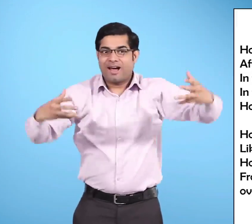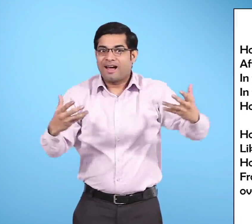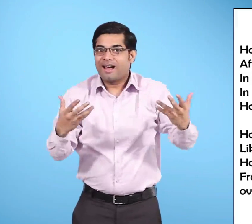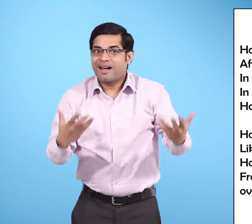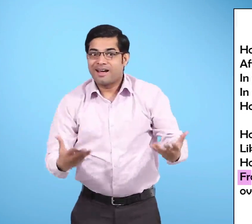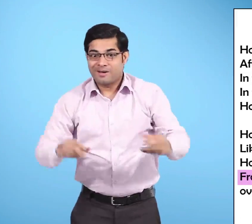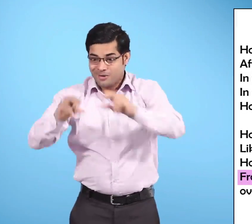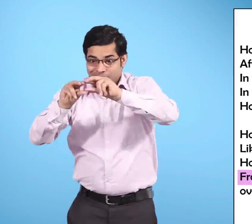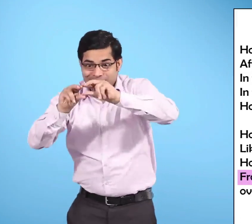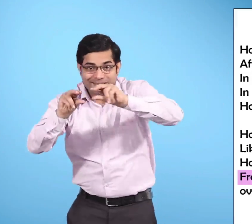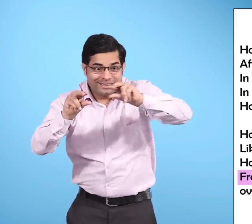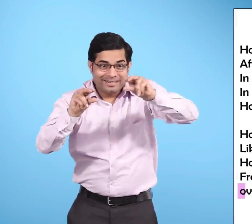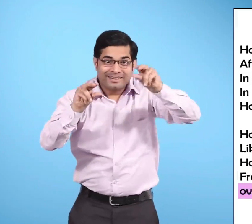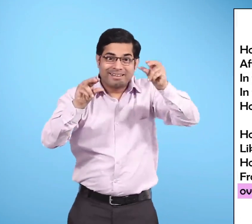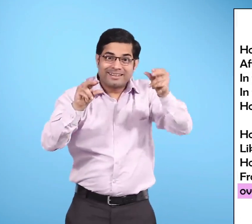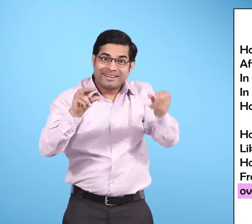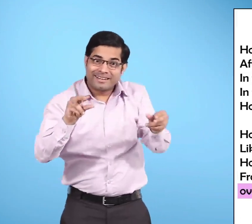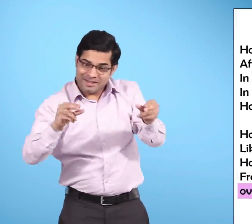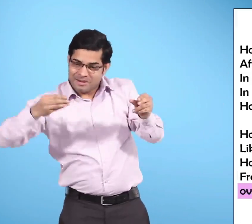From the throat of the overflowing spout